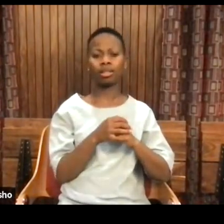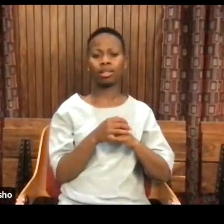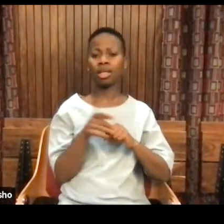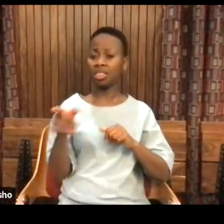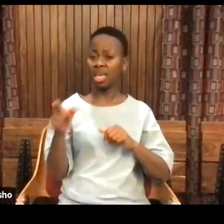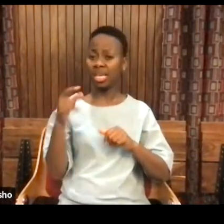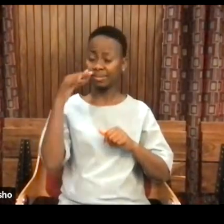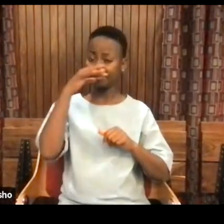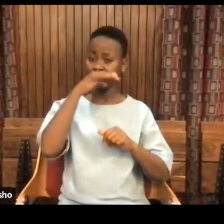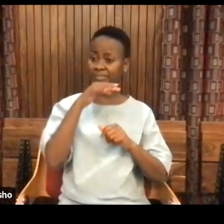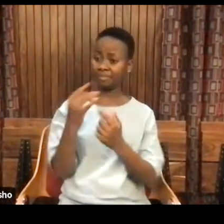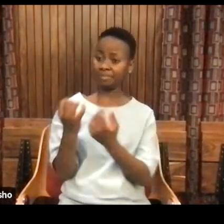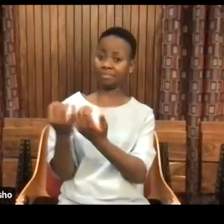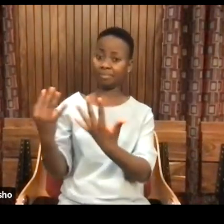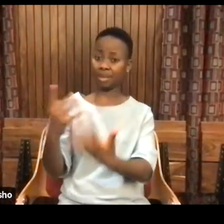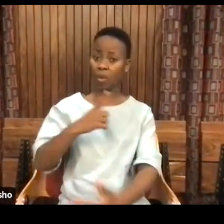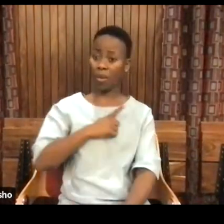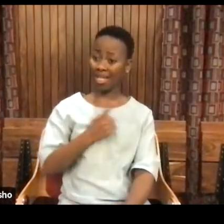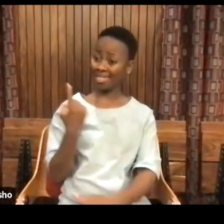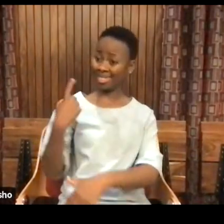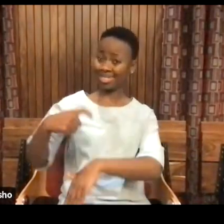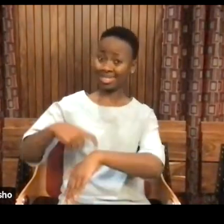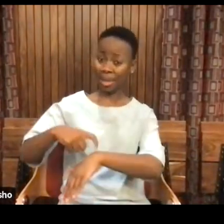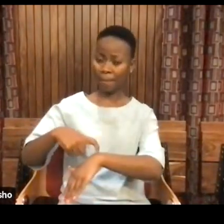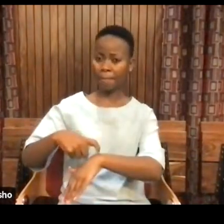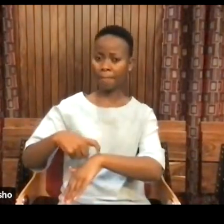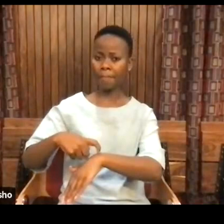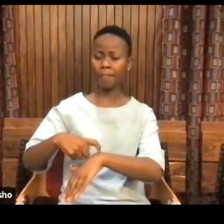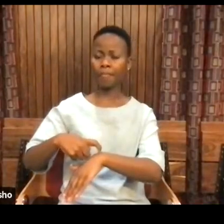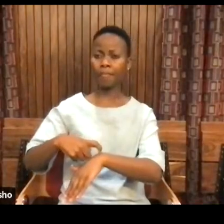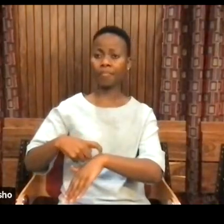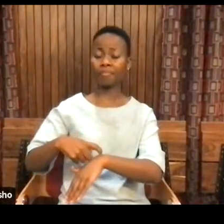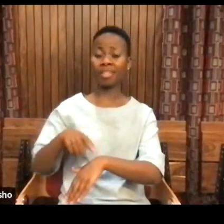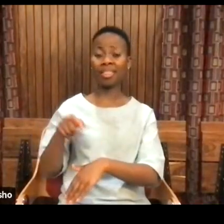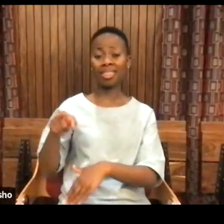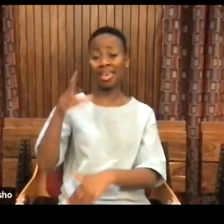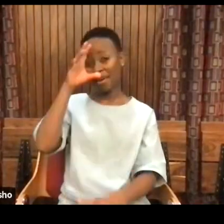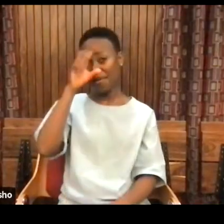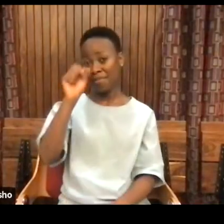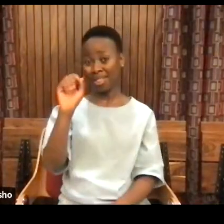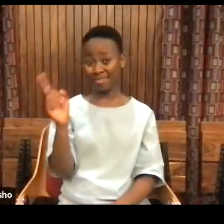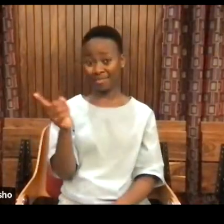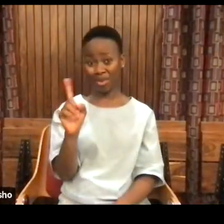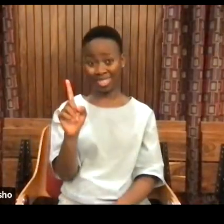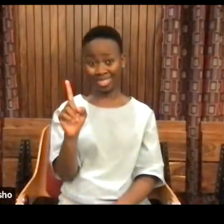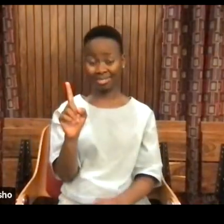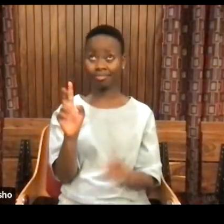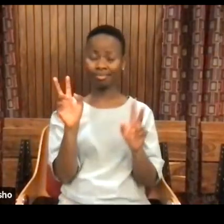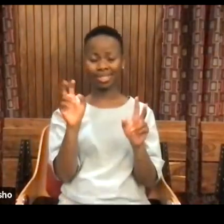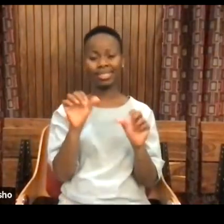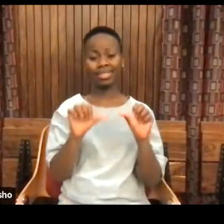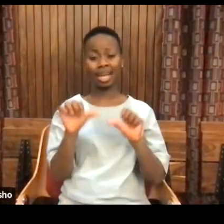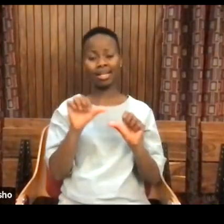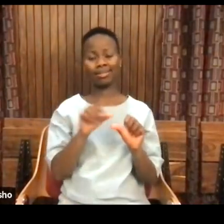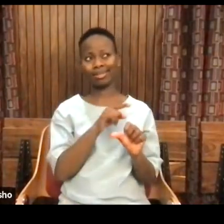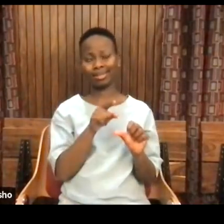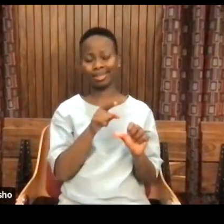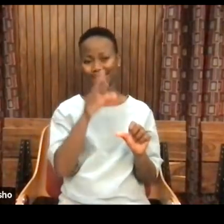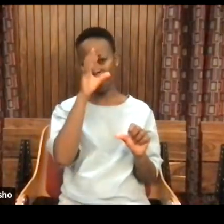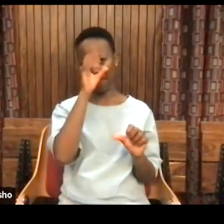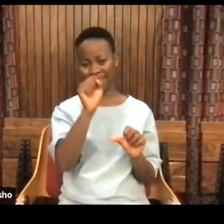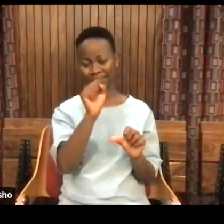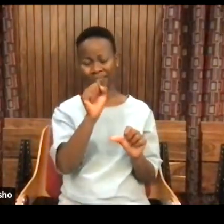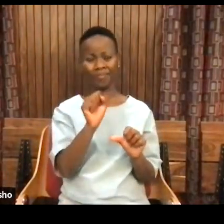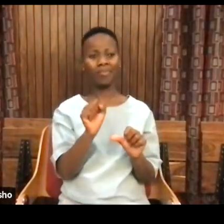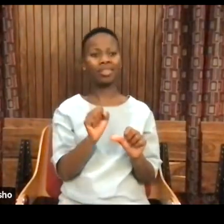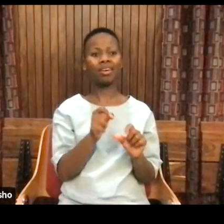stunk was because at that time it was believed from the sciences all the way into